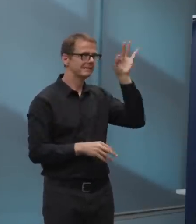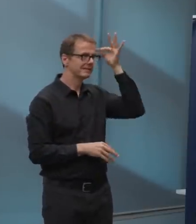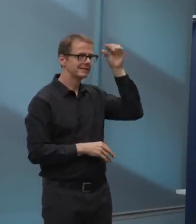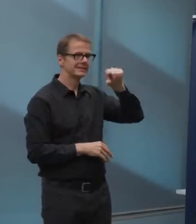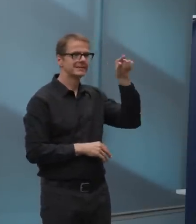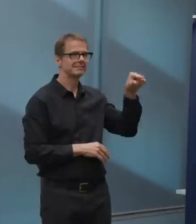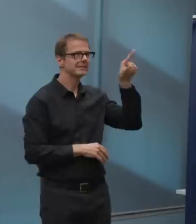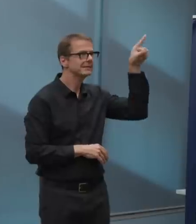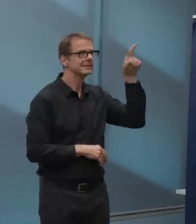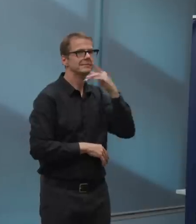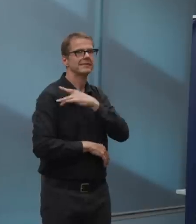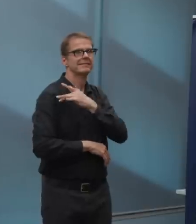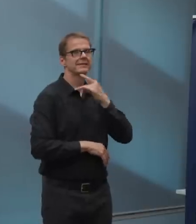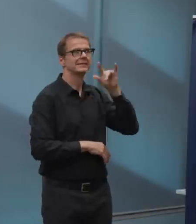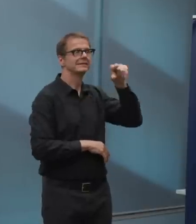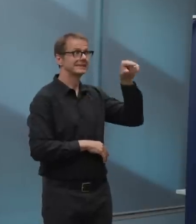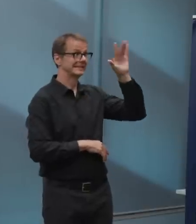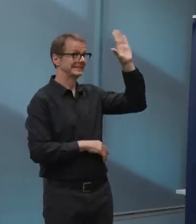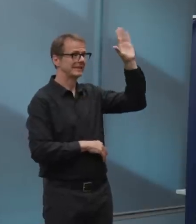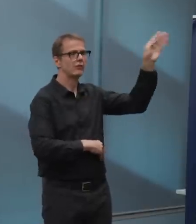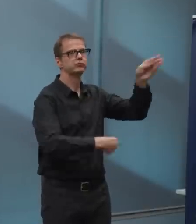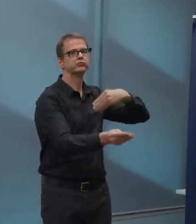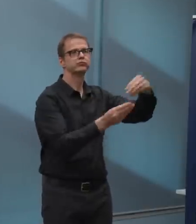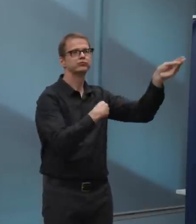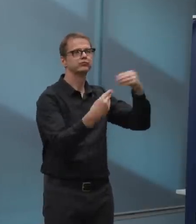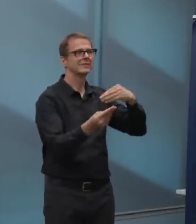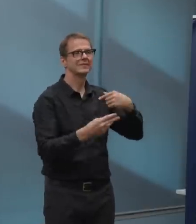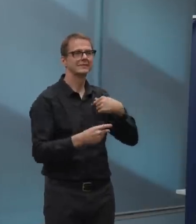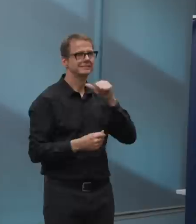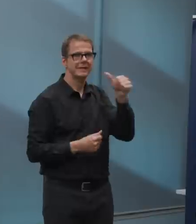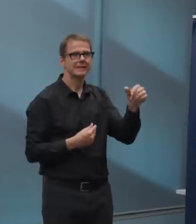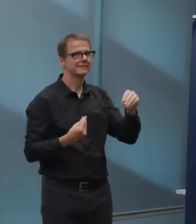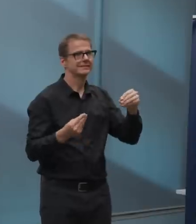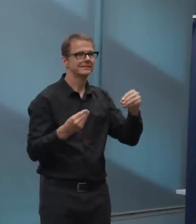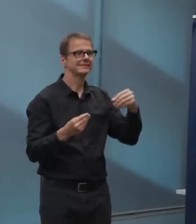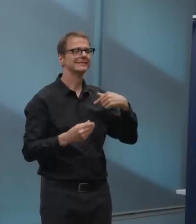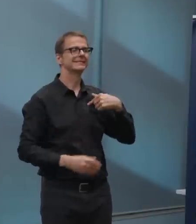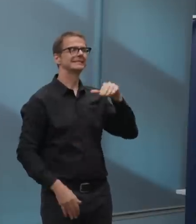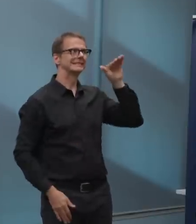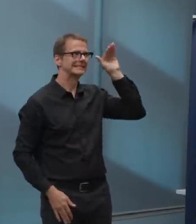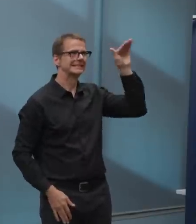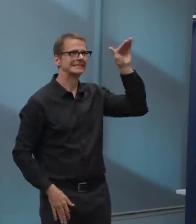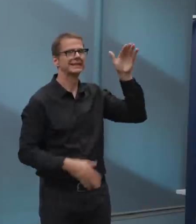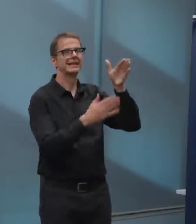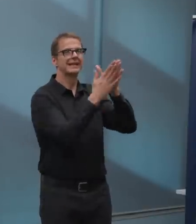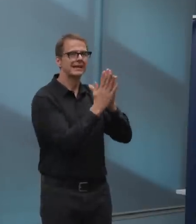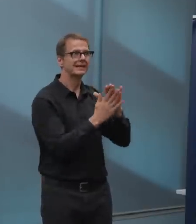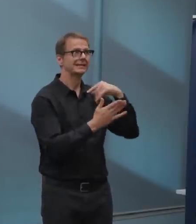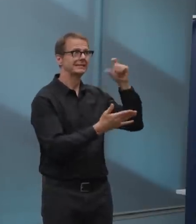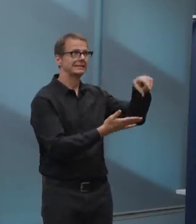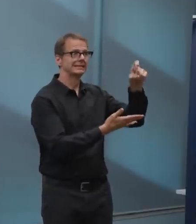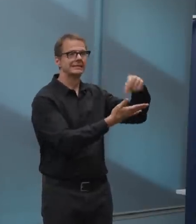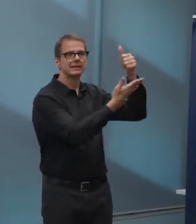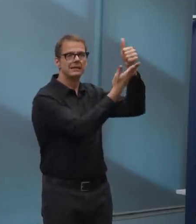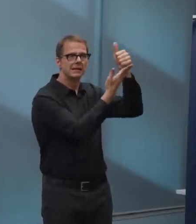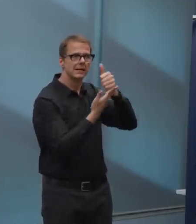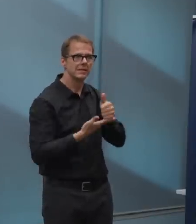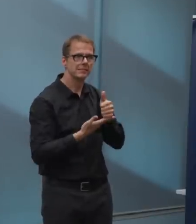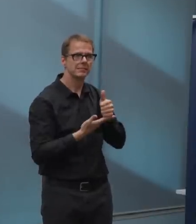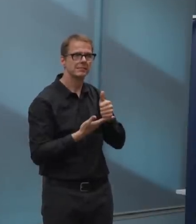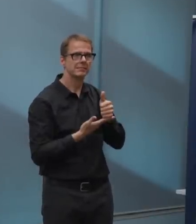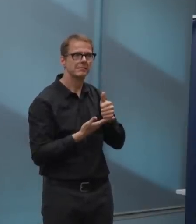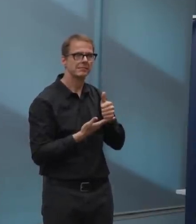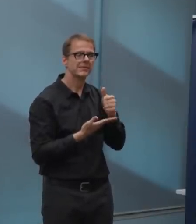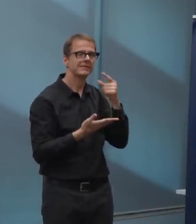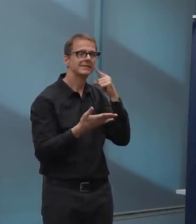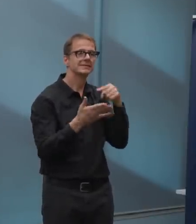economic terms we are asking them because they also borrow, um, against a national balance sheet that is, that is much